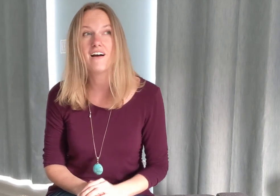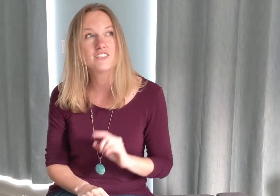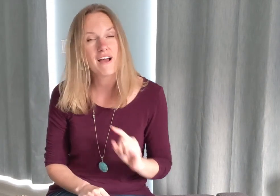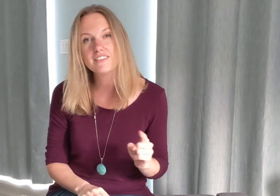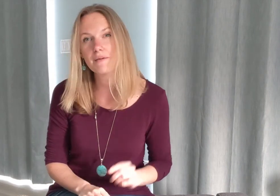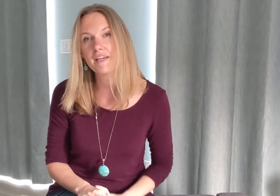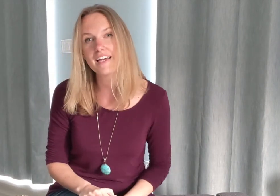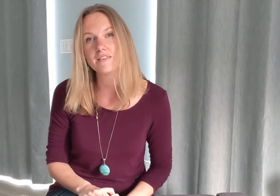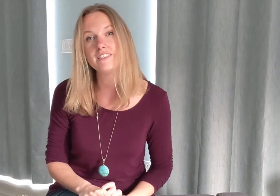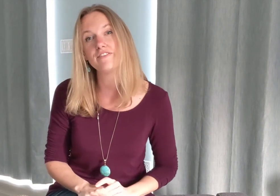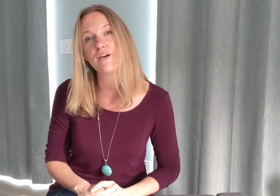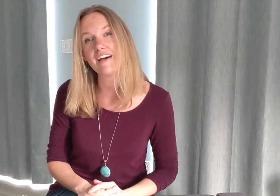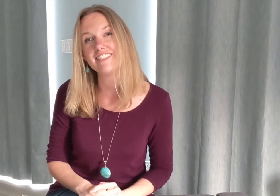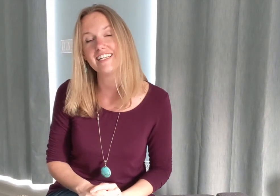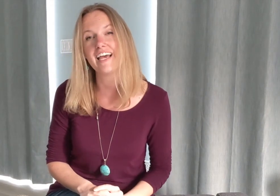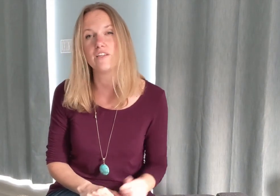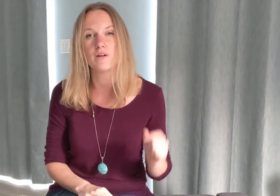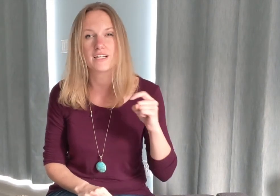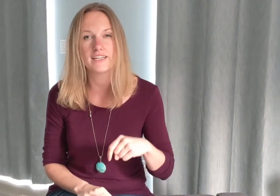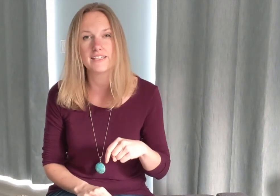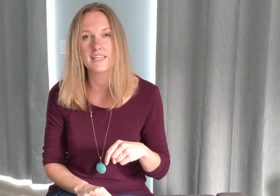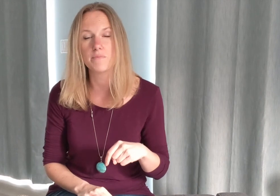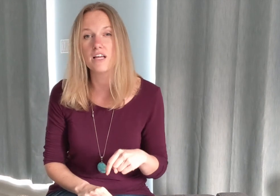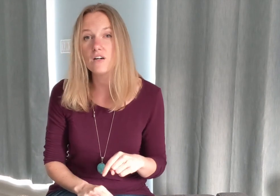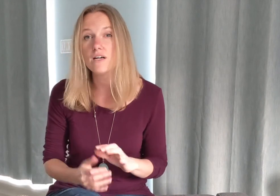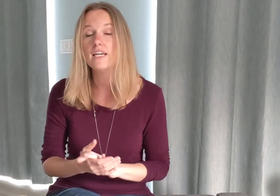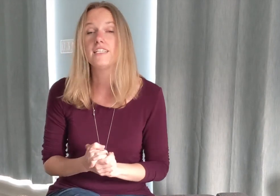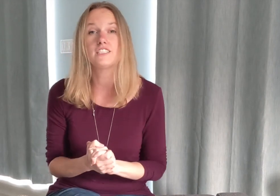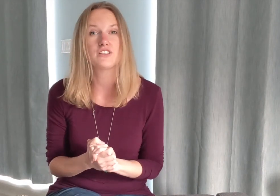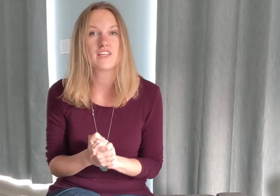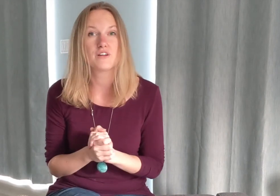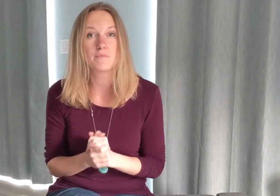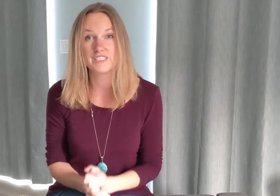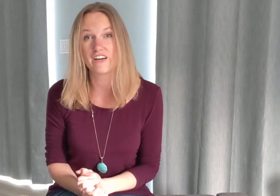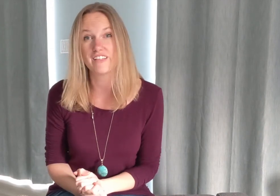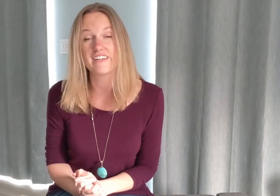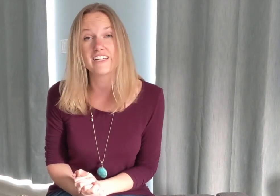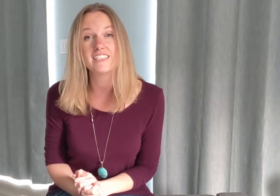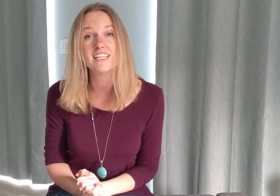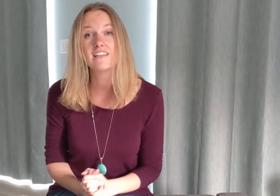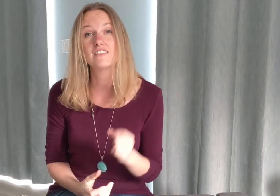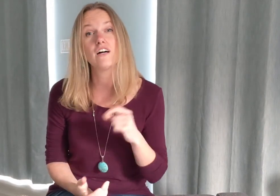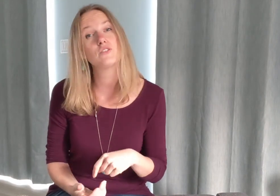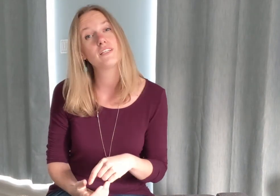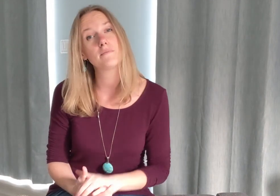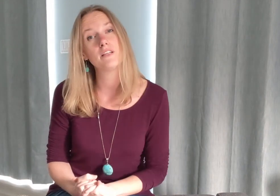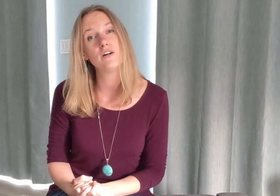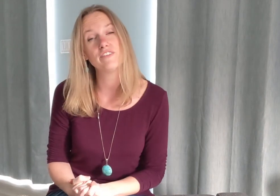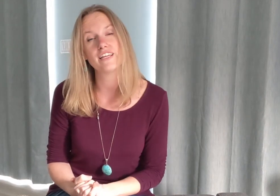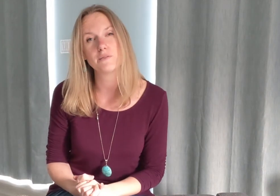also housekeeping items. If you haven't done it yet, you want to click the link below just so that you can print off the lyrics. There's also a link below if you'd like to